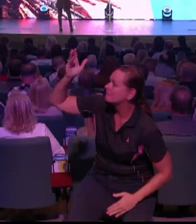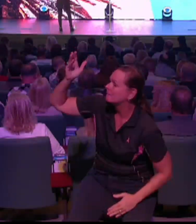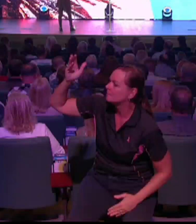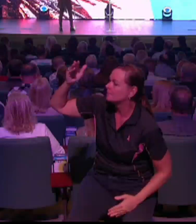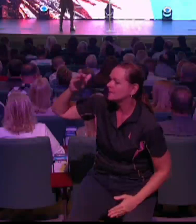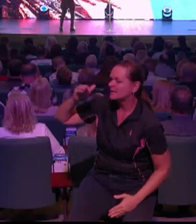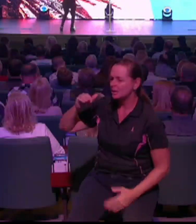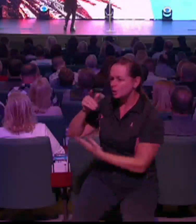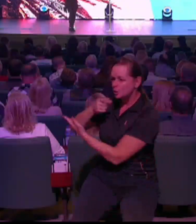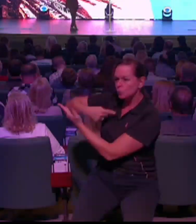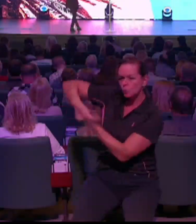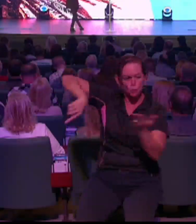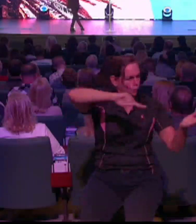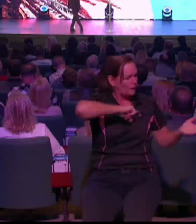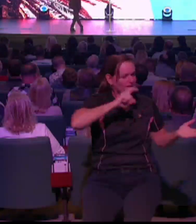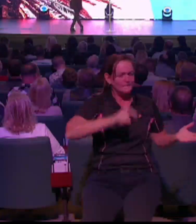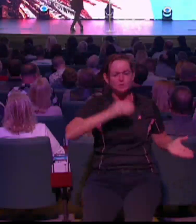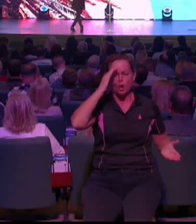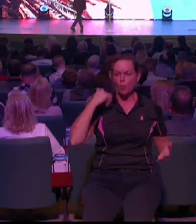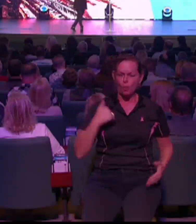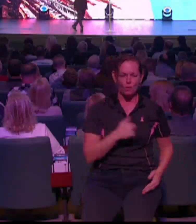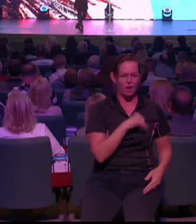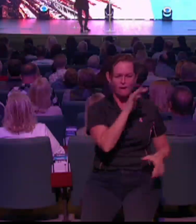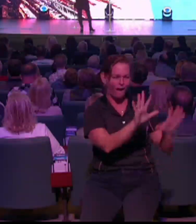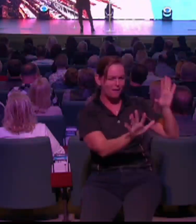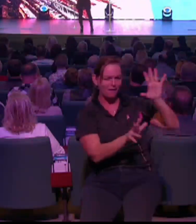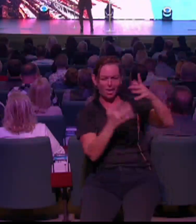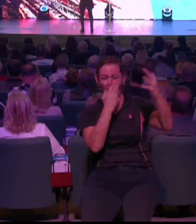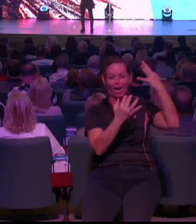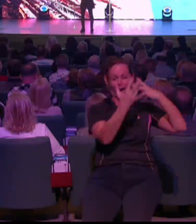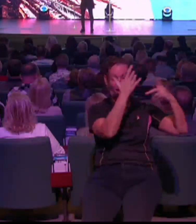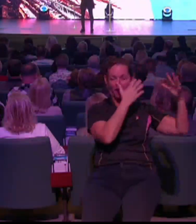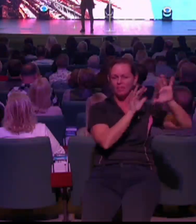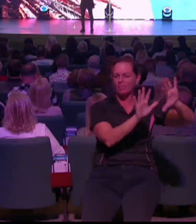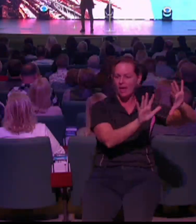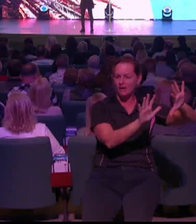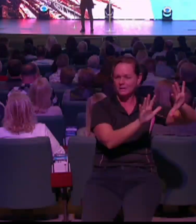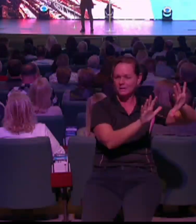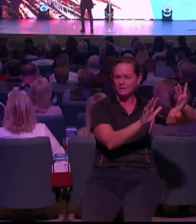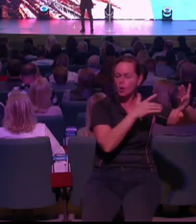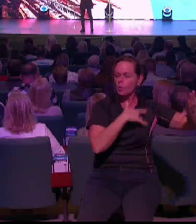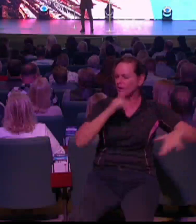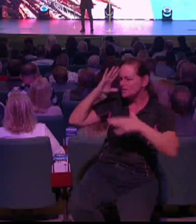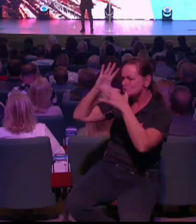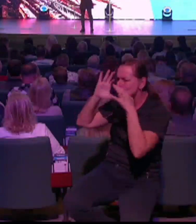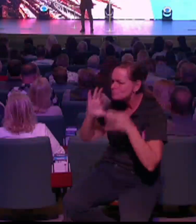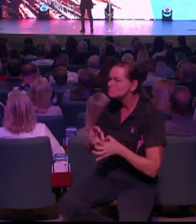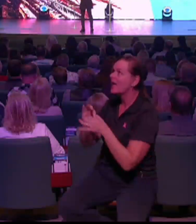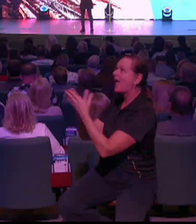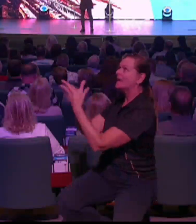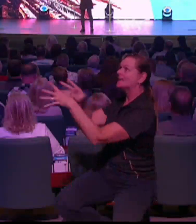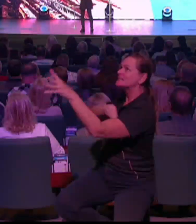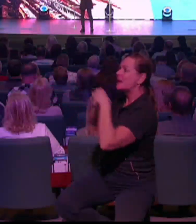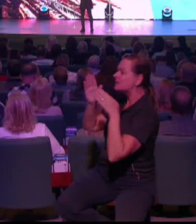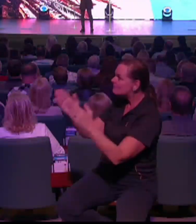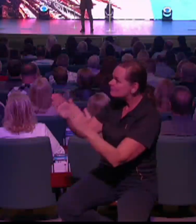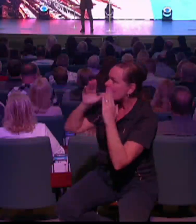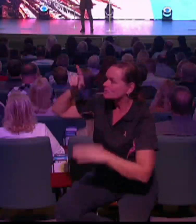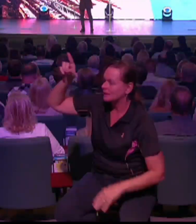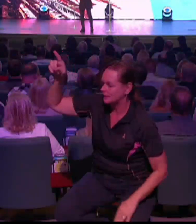it was actually all in response to another jet lag moment. I had traveled home from South Korea. And we